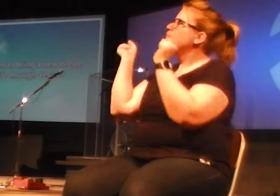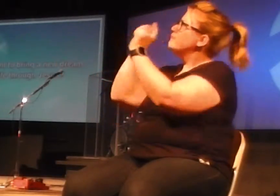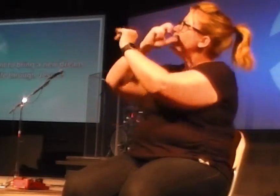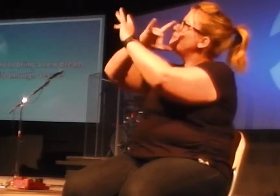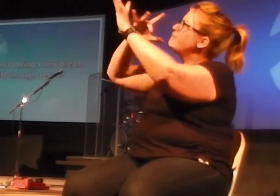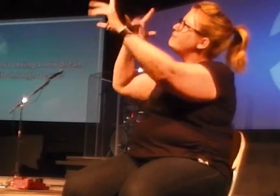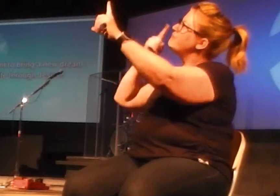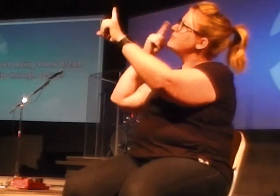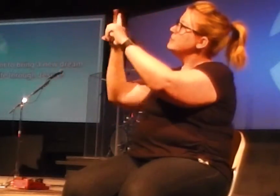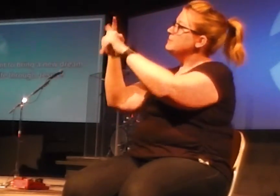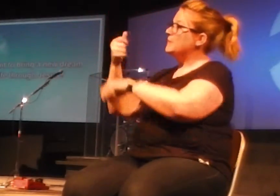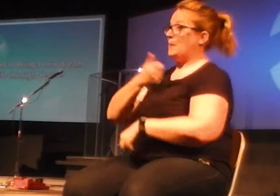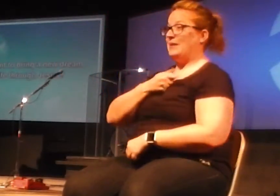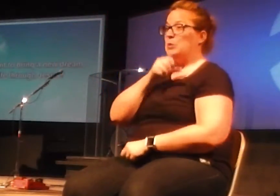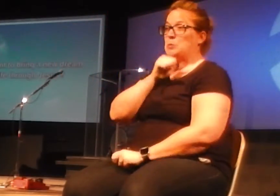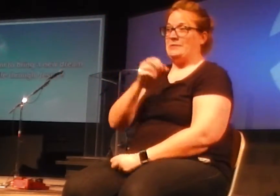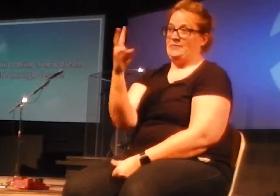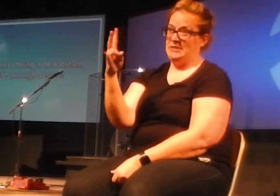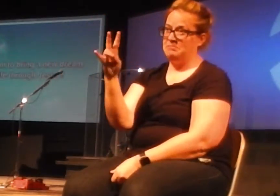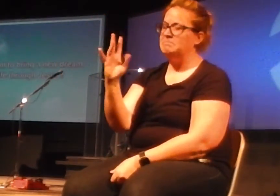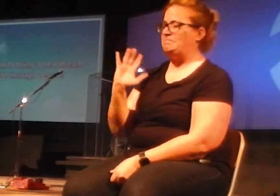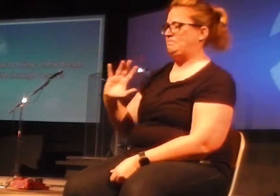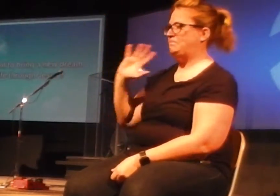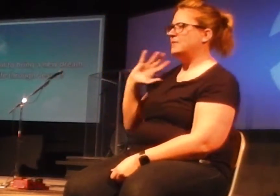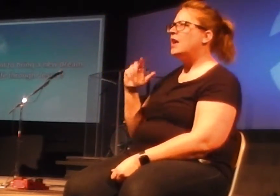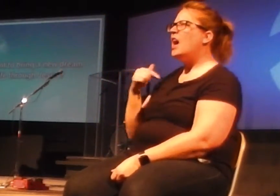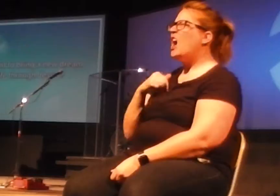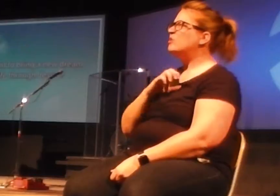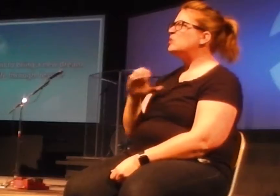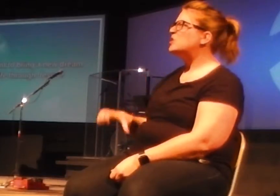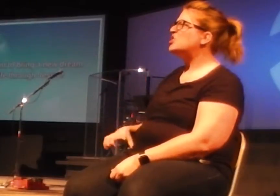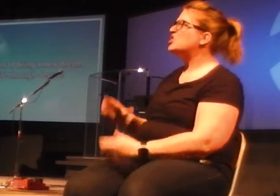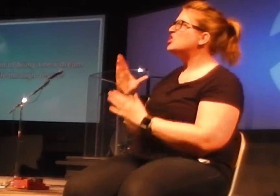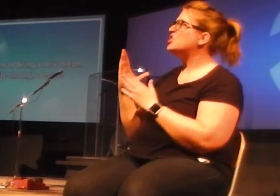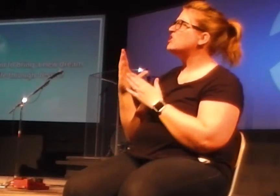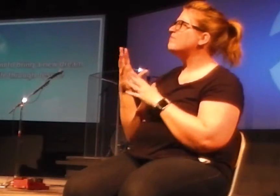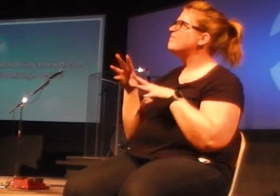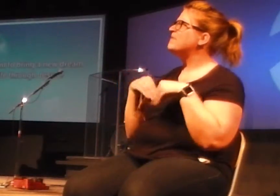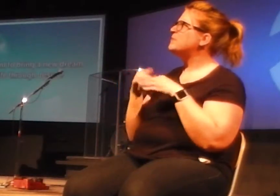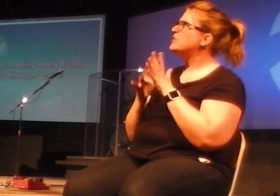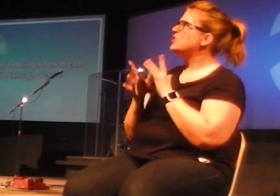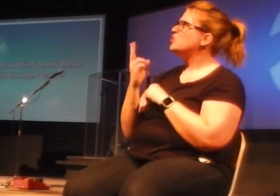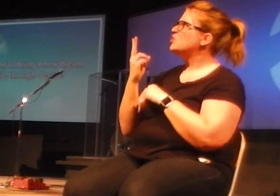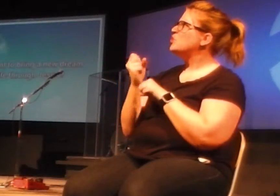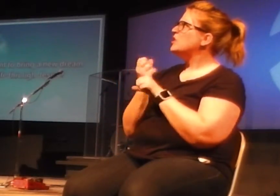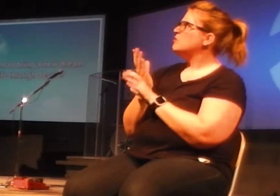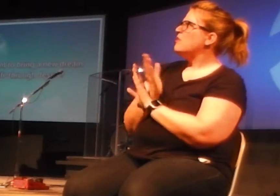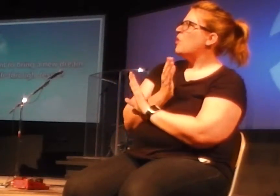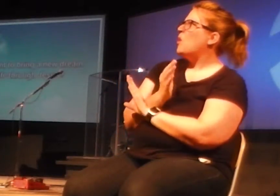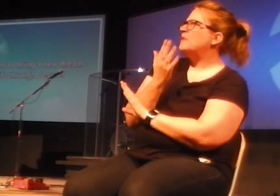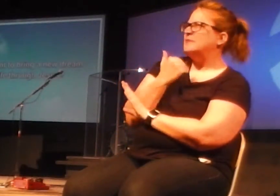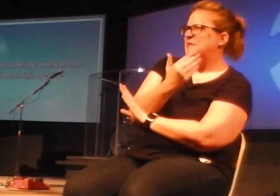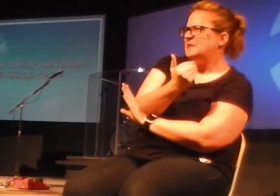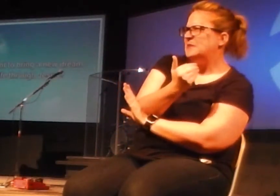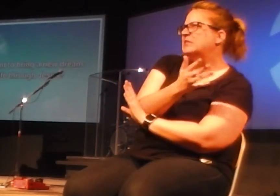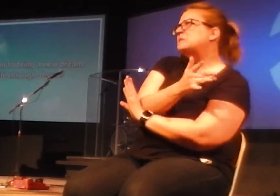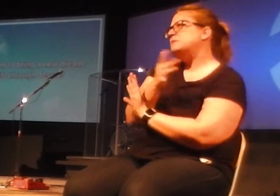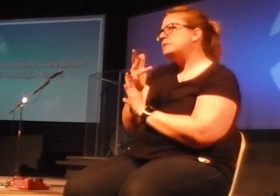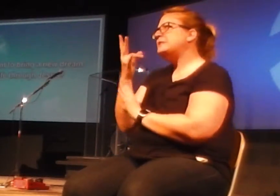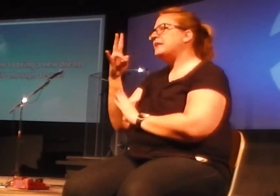When I was 17 years old, I had been a Christian for two years. And the youth group where I got saved and made the decision to follow